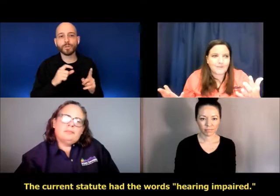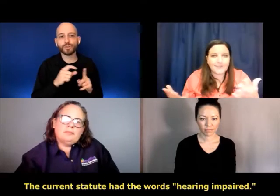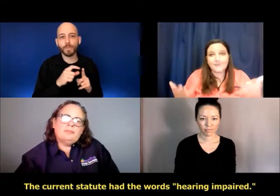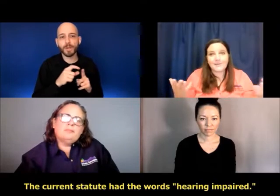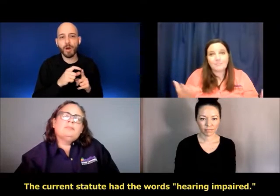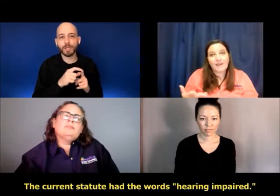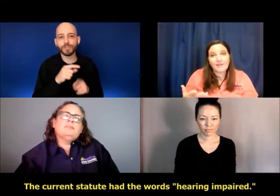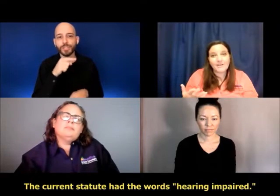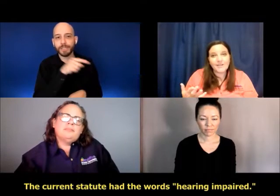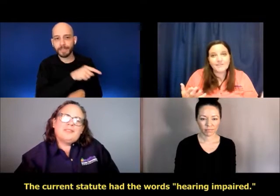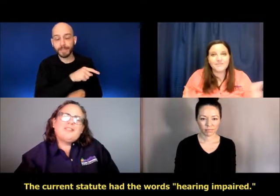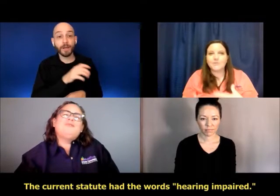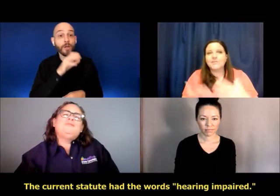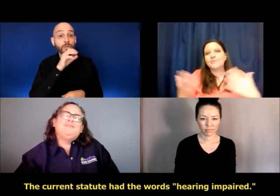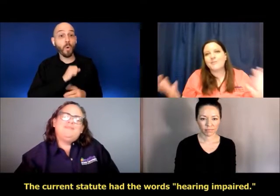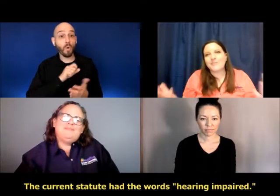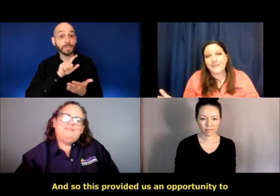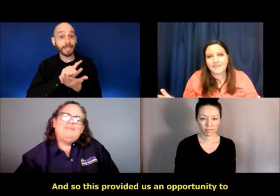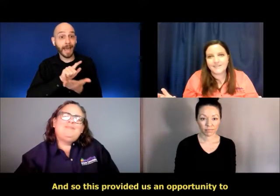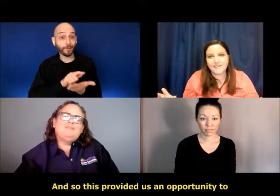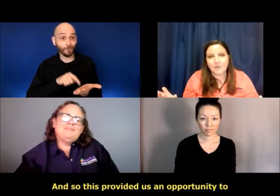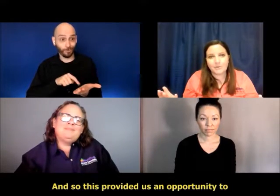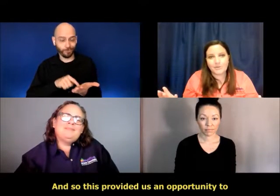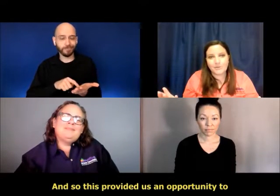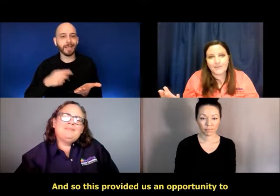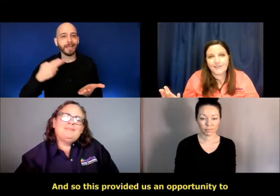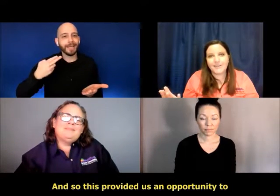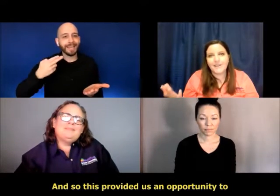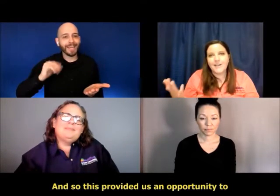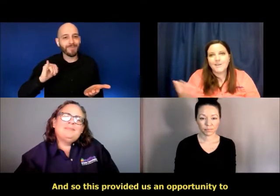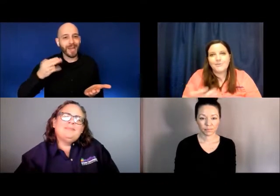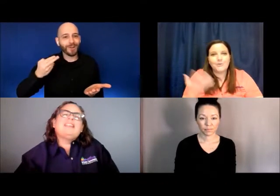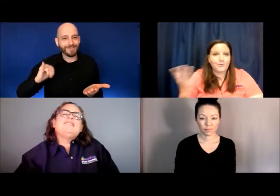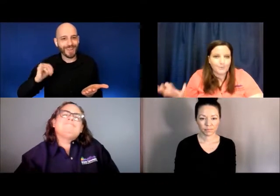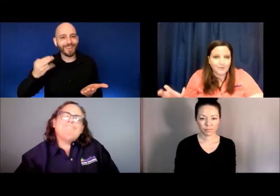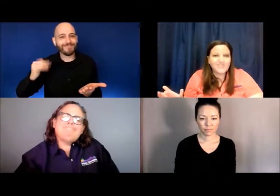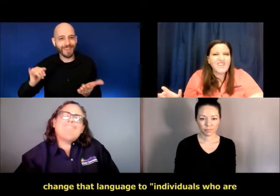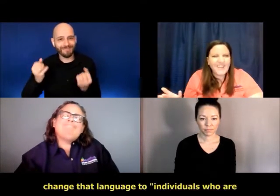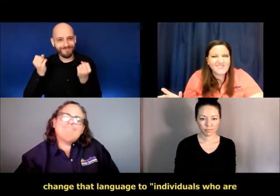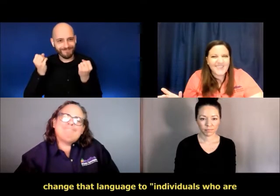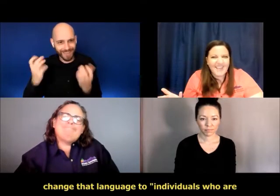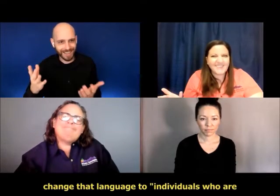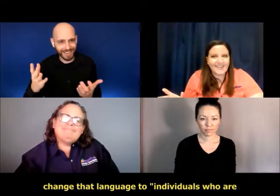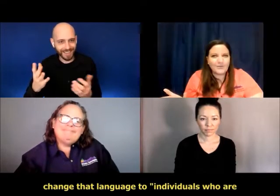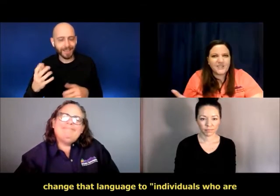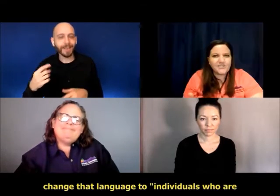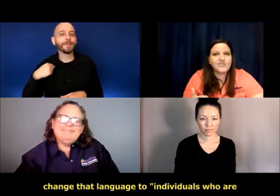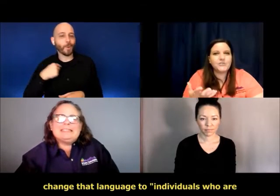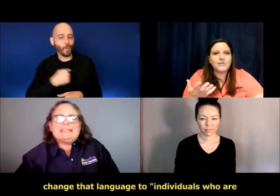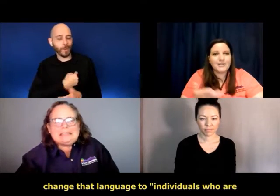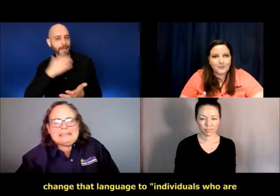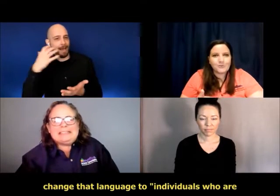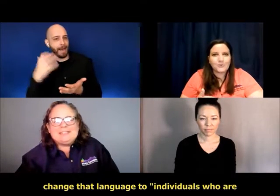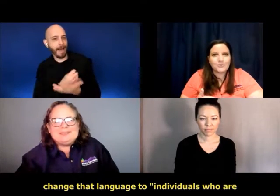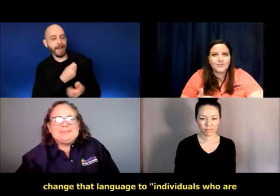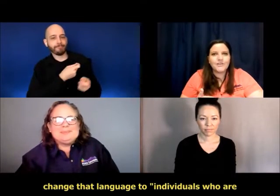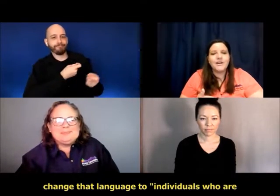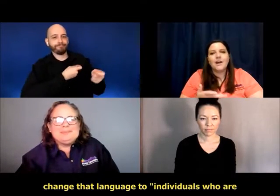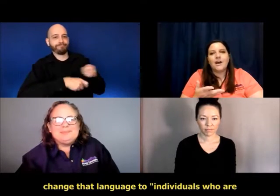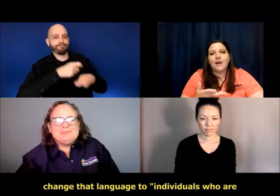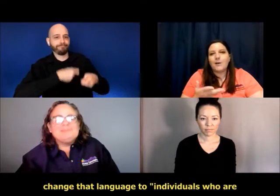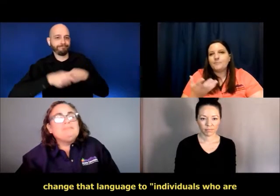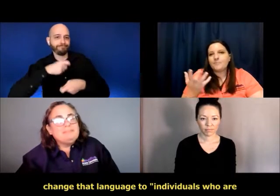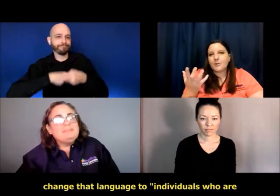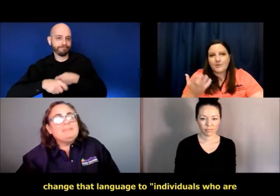the words hearing impaired. And so this provided us an opportunity to change that language to individuals,